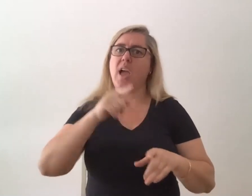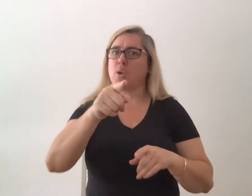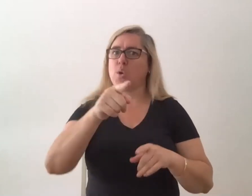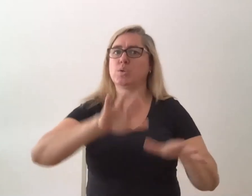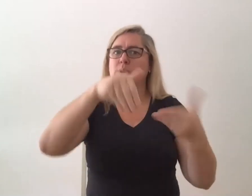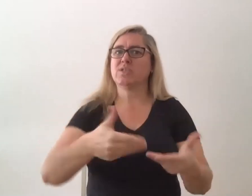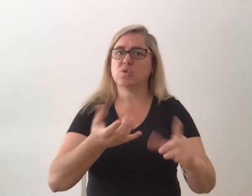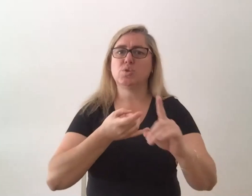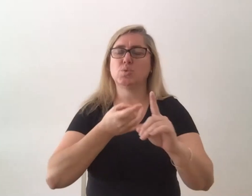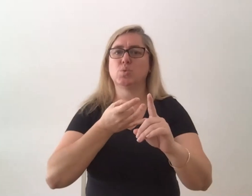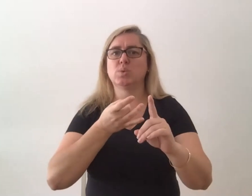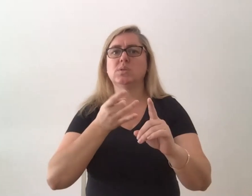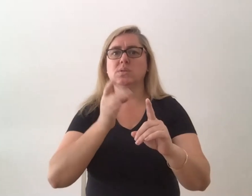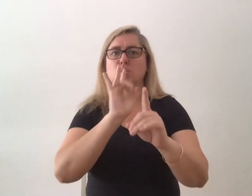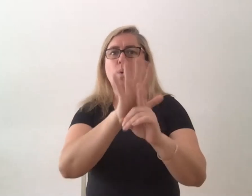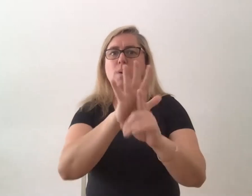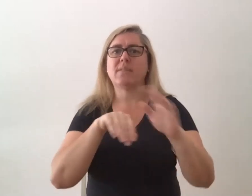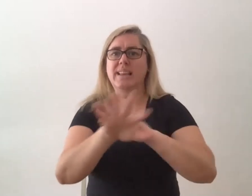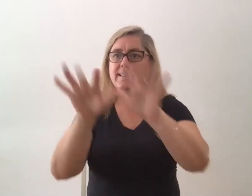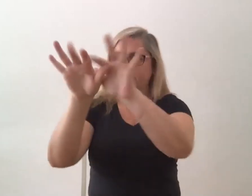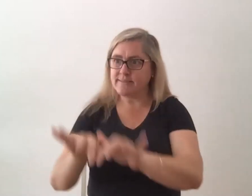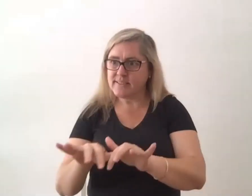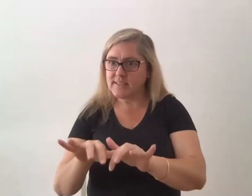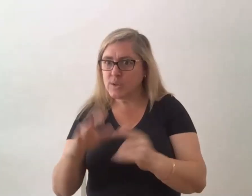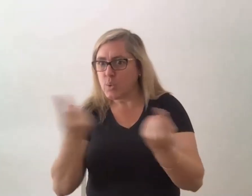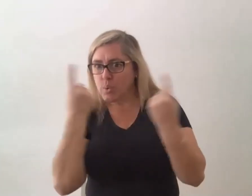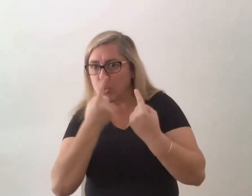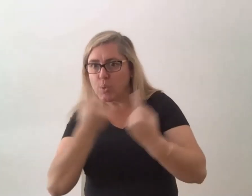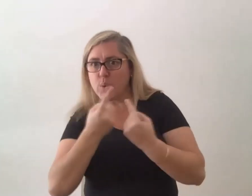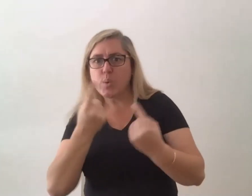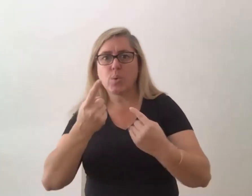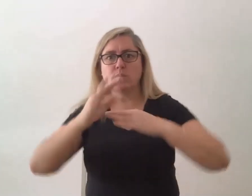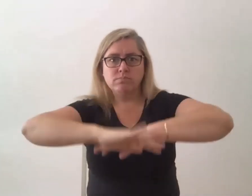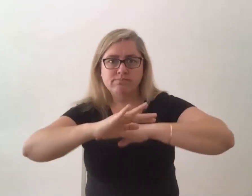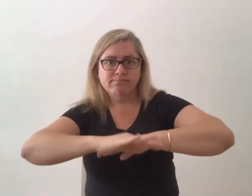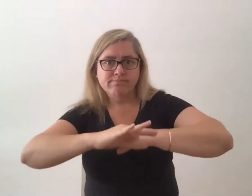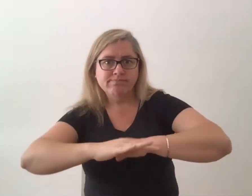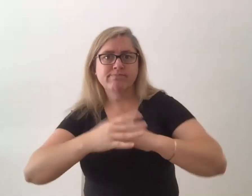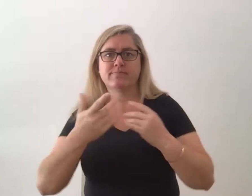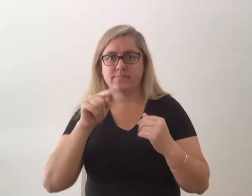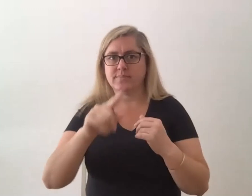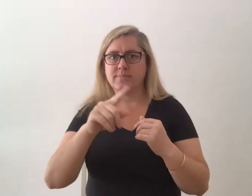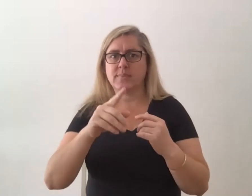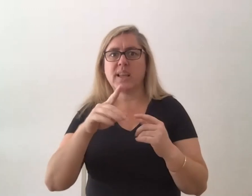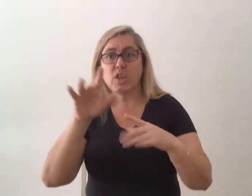the zoom chat letting us know whose country you're on today. And you can also use the chat to ask any questions